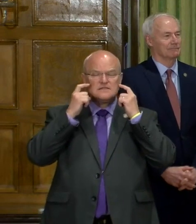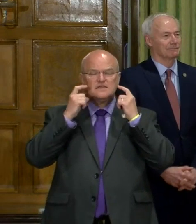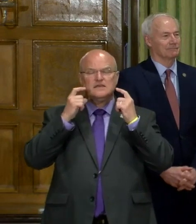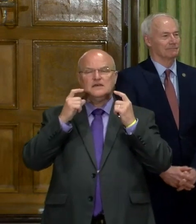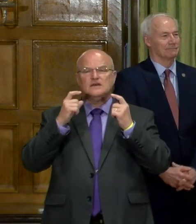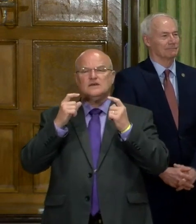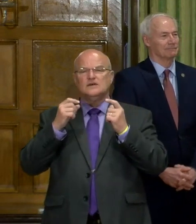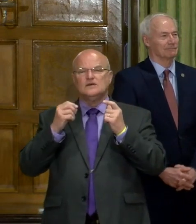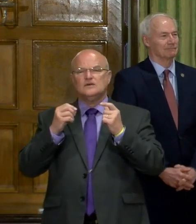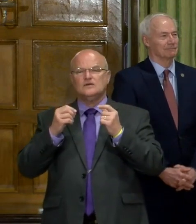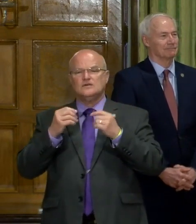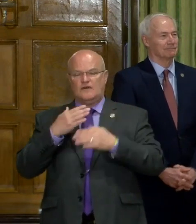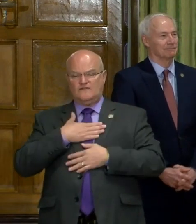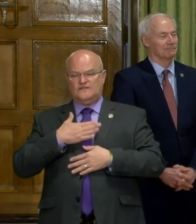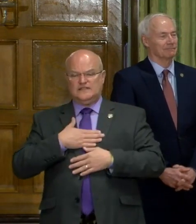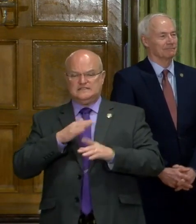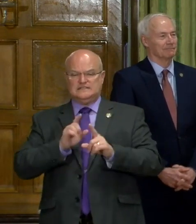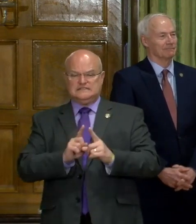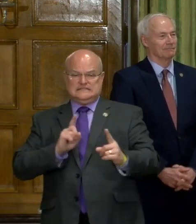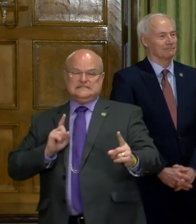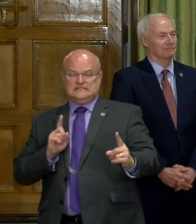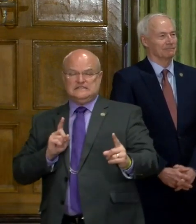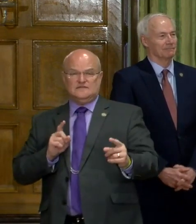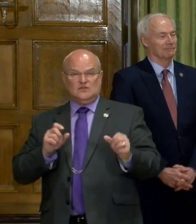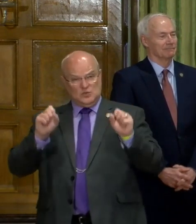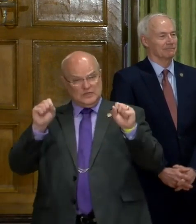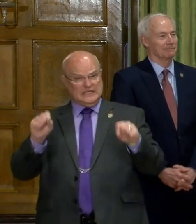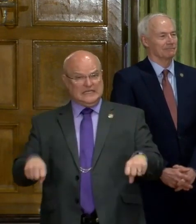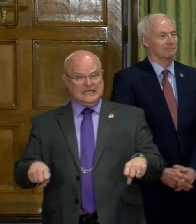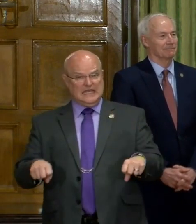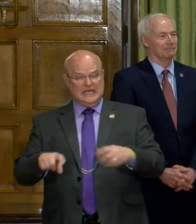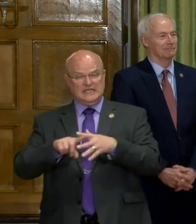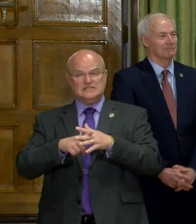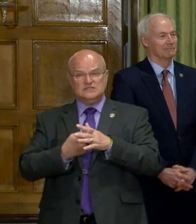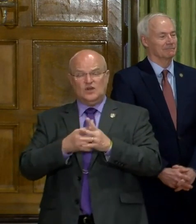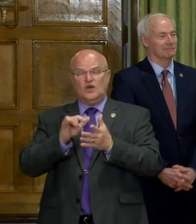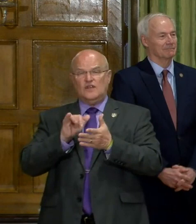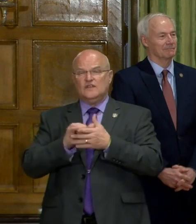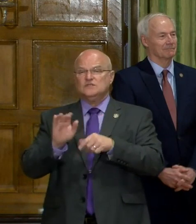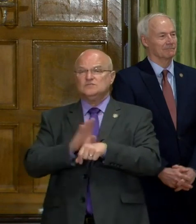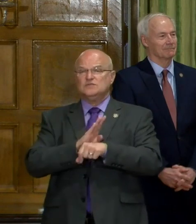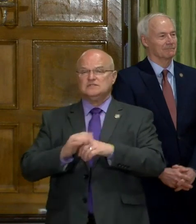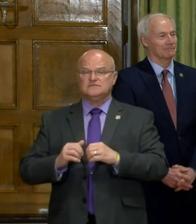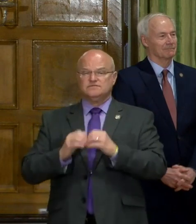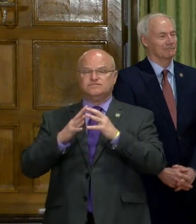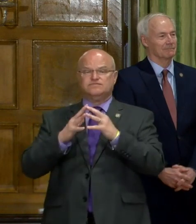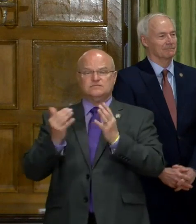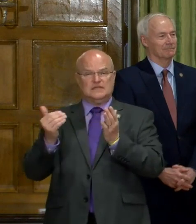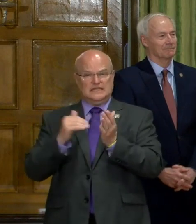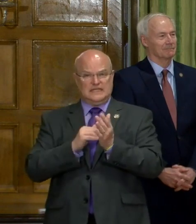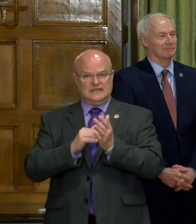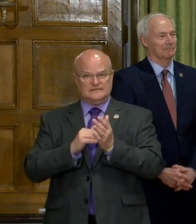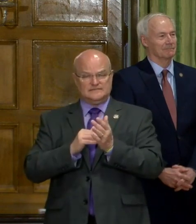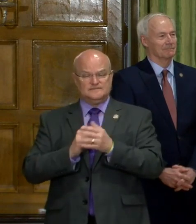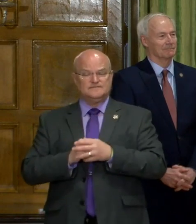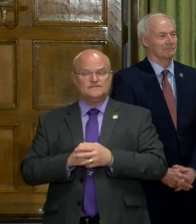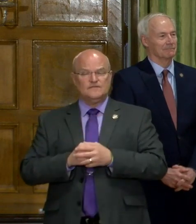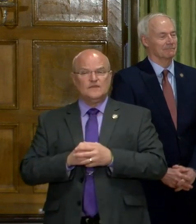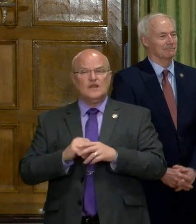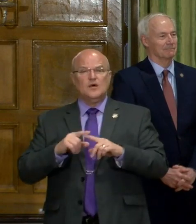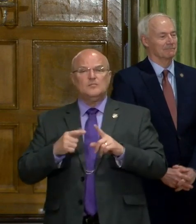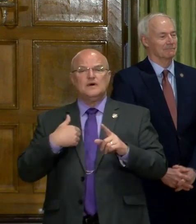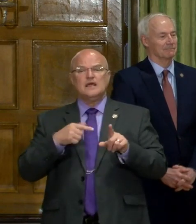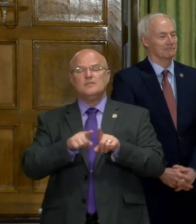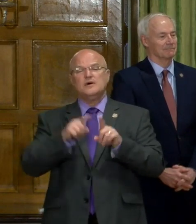uh, uh, physically distancing. If there's ways that we can start those, uh, businesses back, uh, sooner than that.